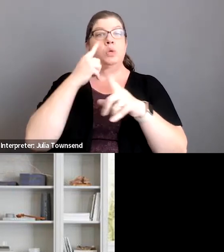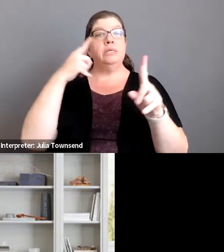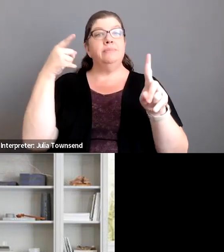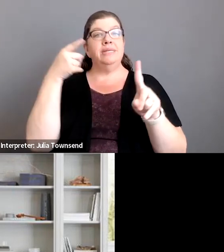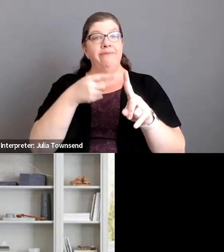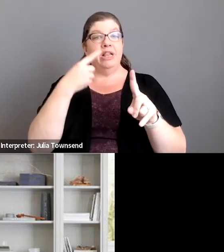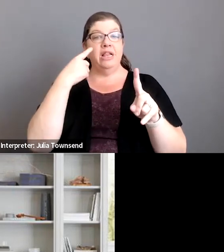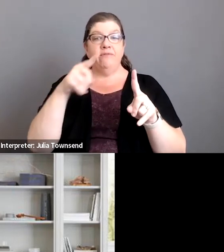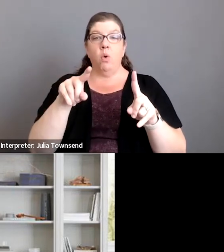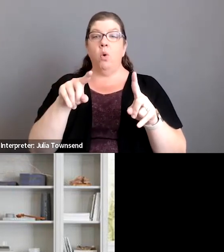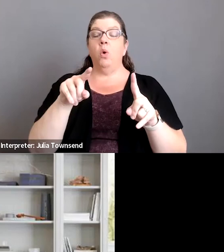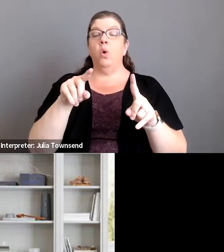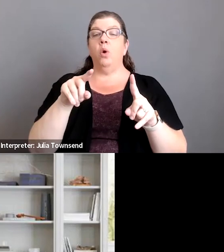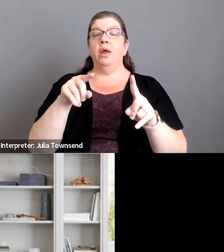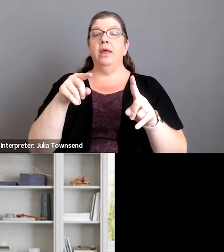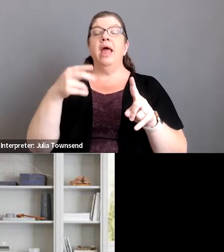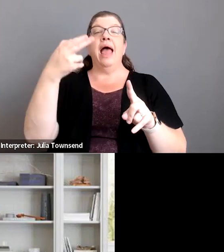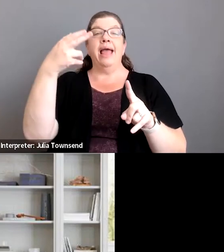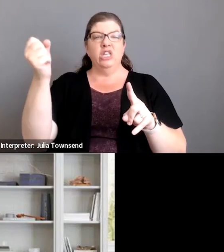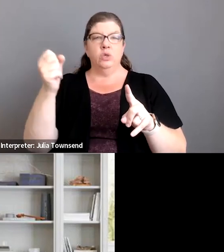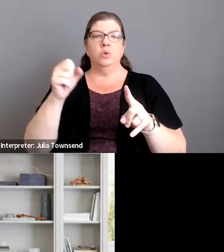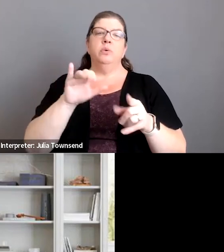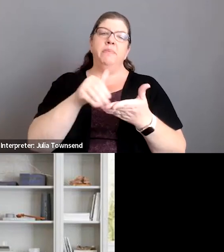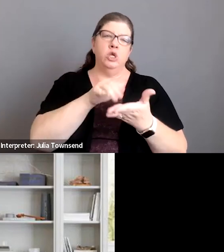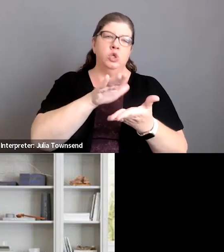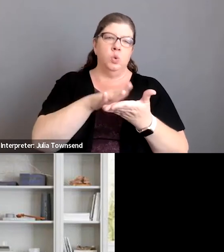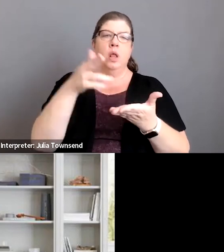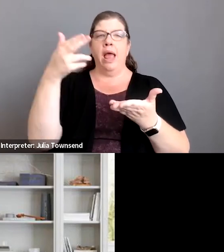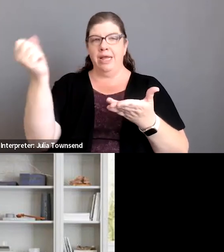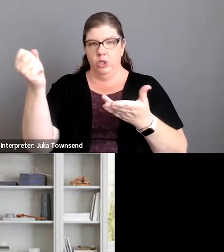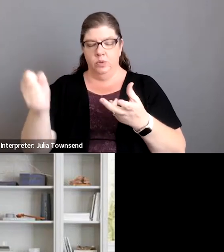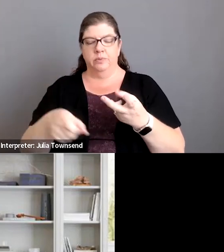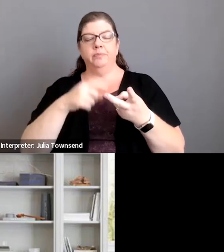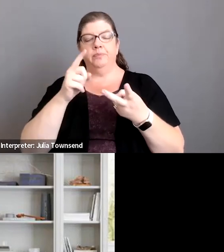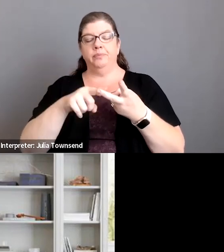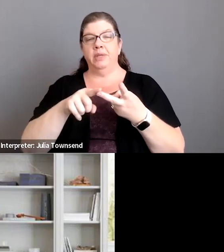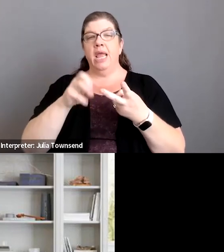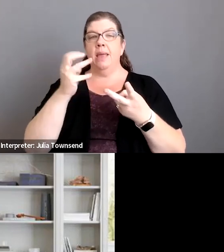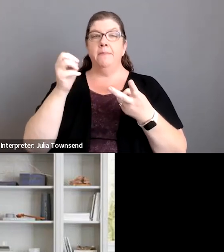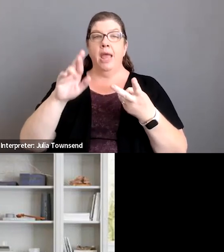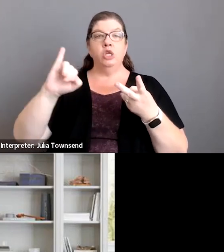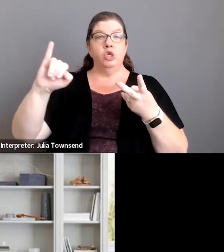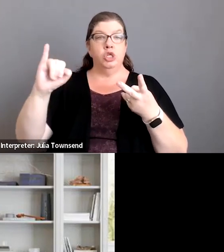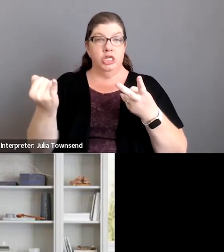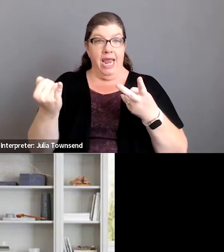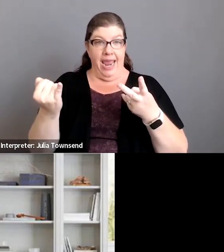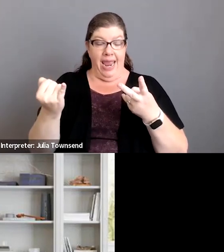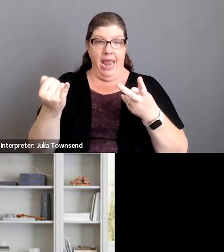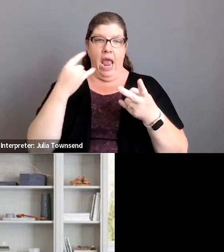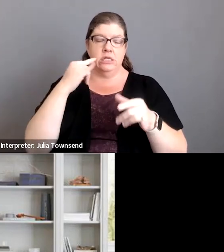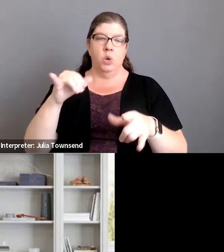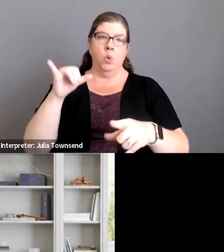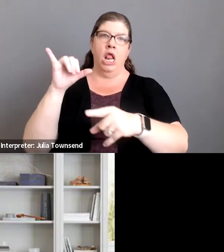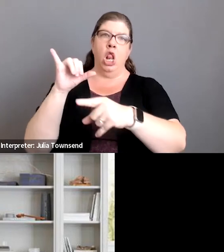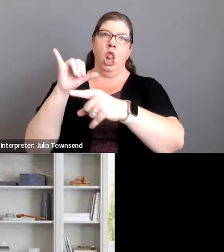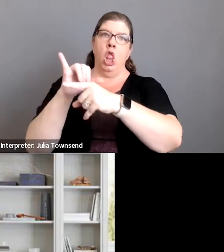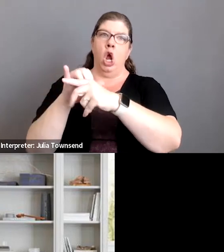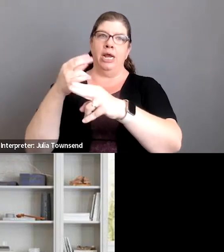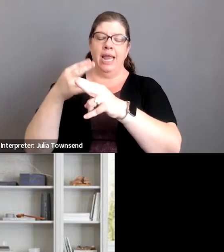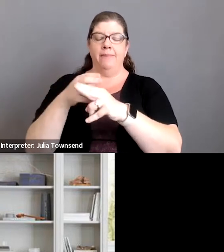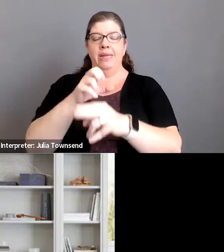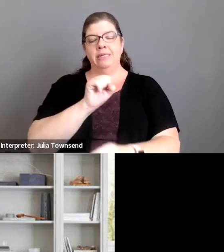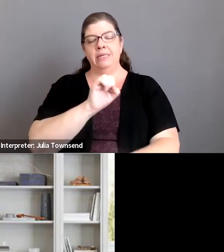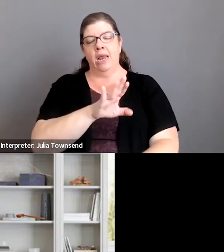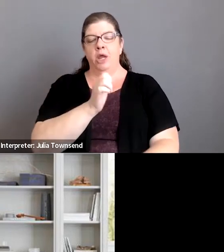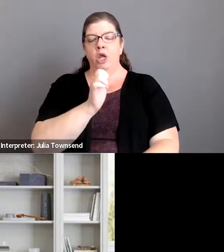specifically for the uh secondary then the next one measure j is has a very long name that's called